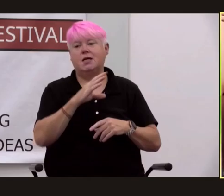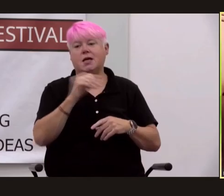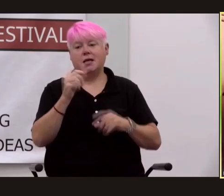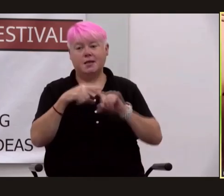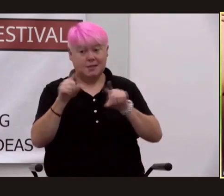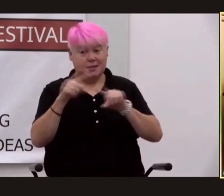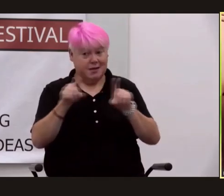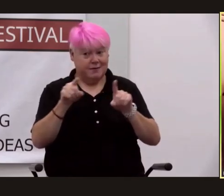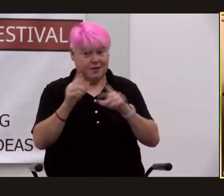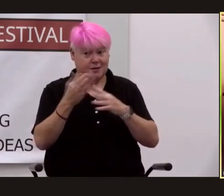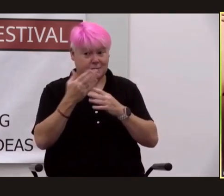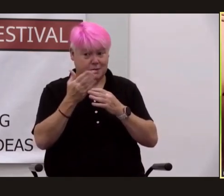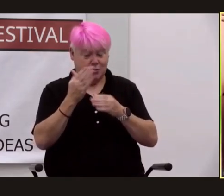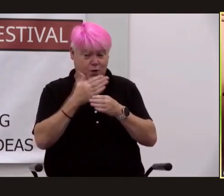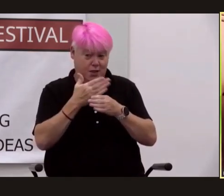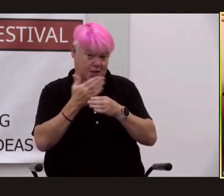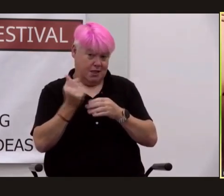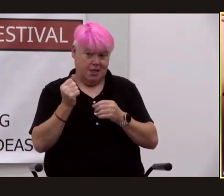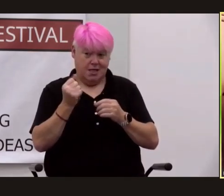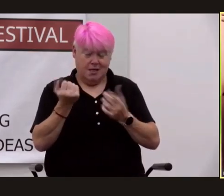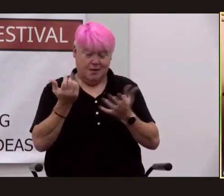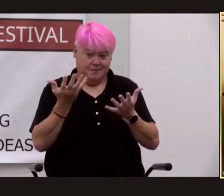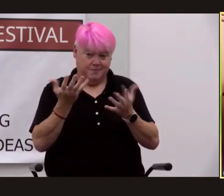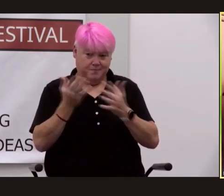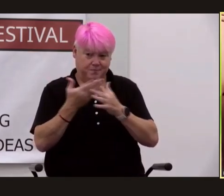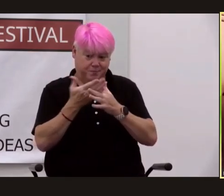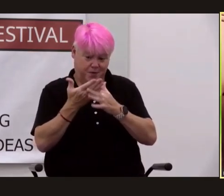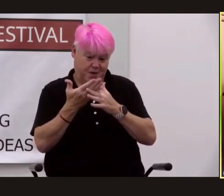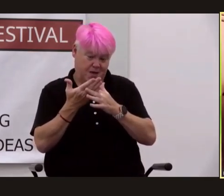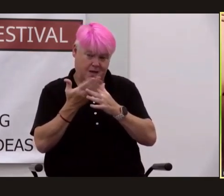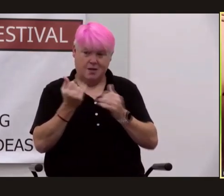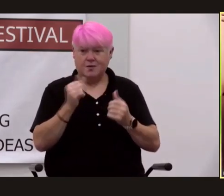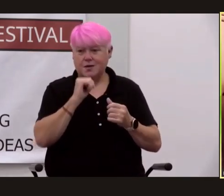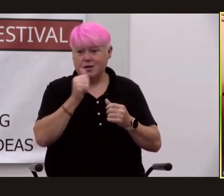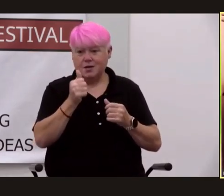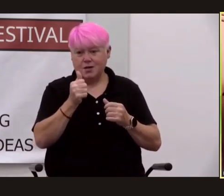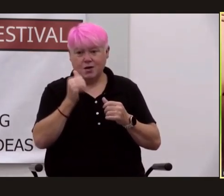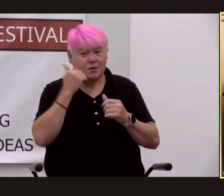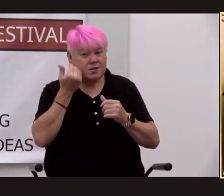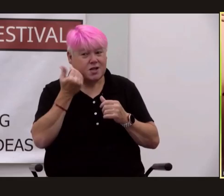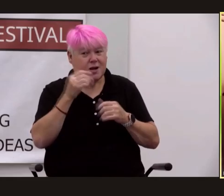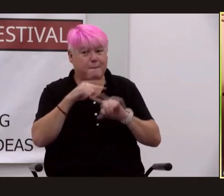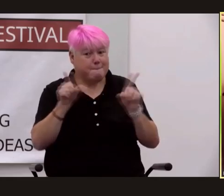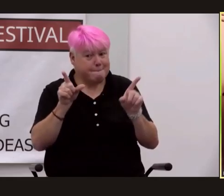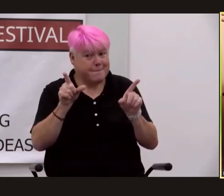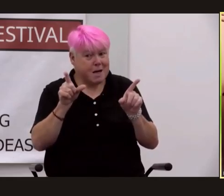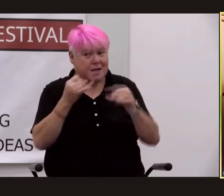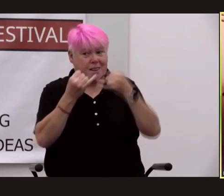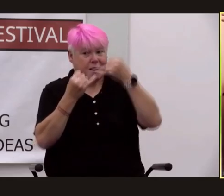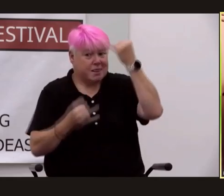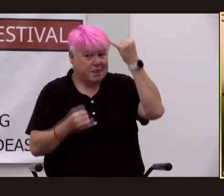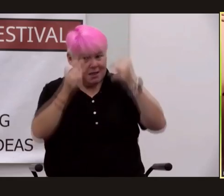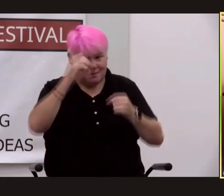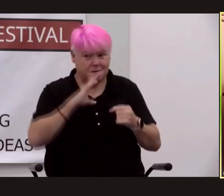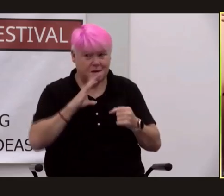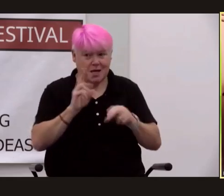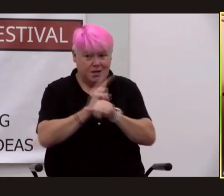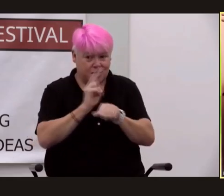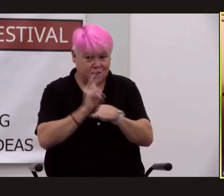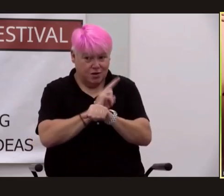these two designs was not just that in their physical shape but one the thin man used very